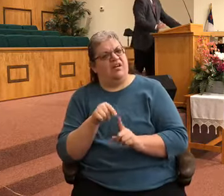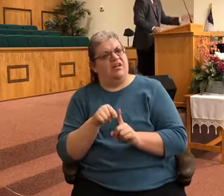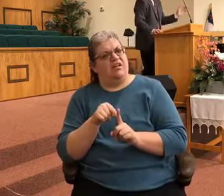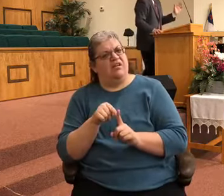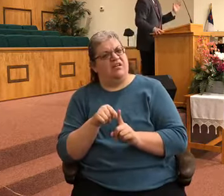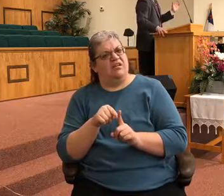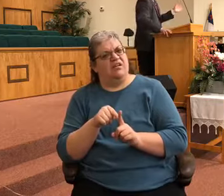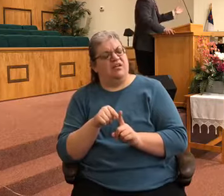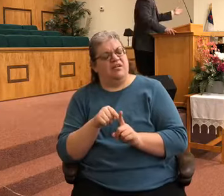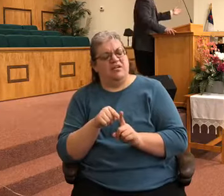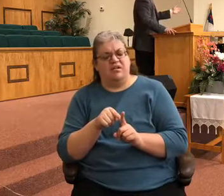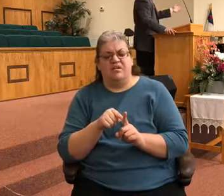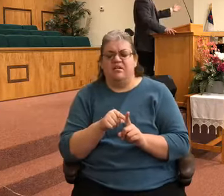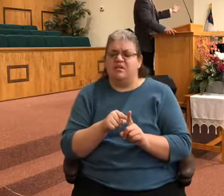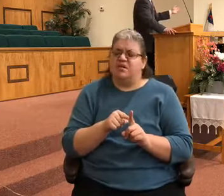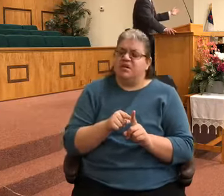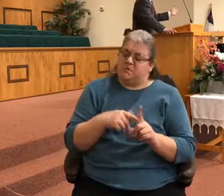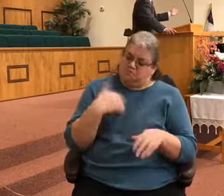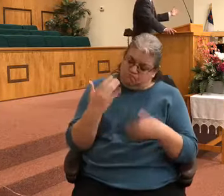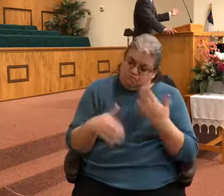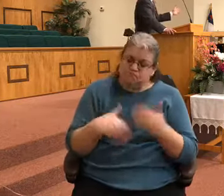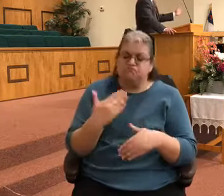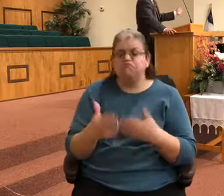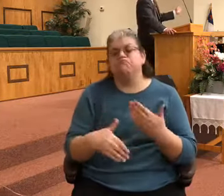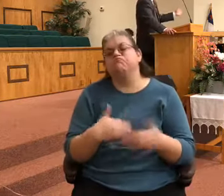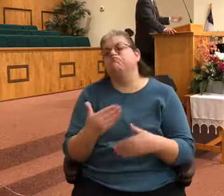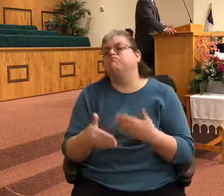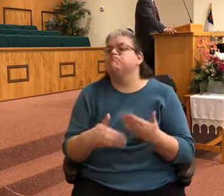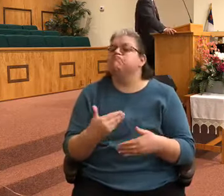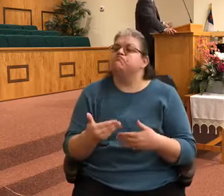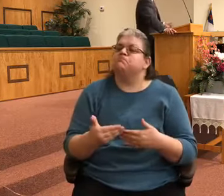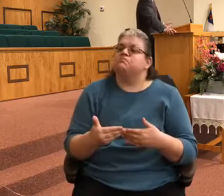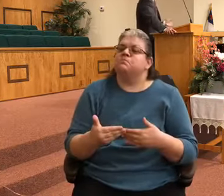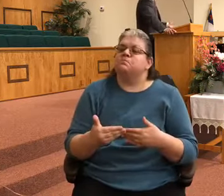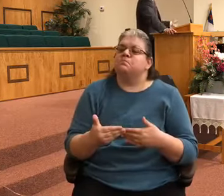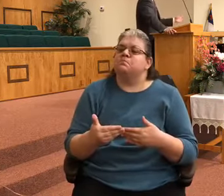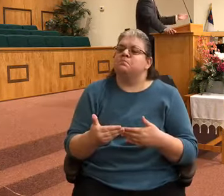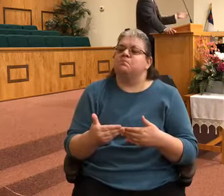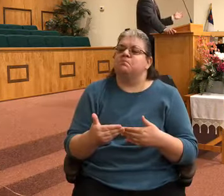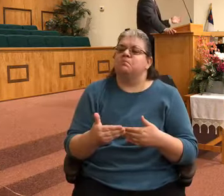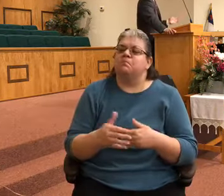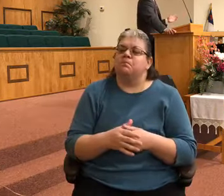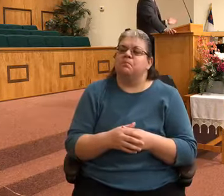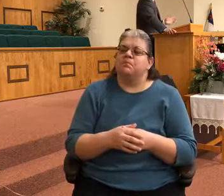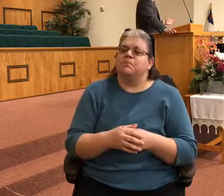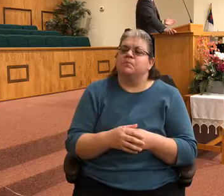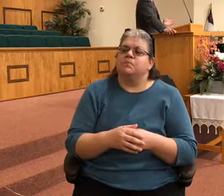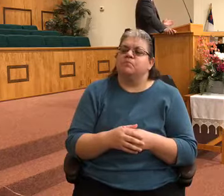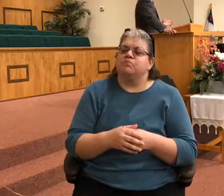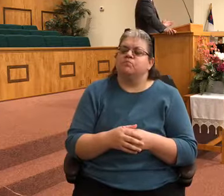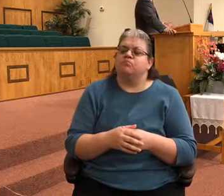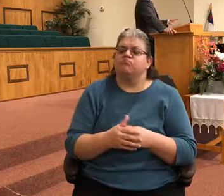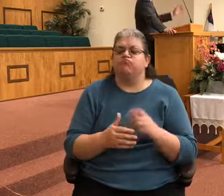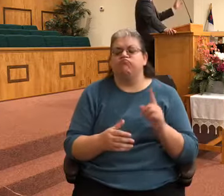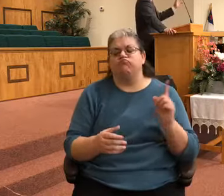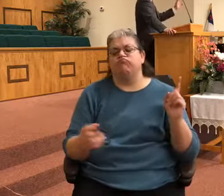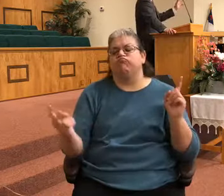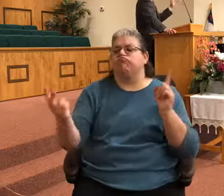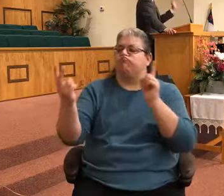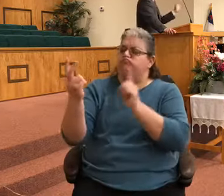The arrow moves on. We see that arrow coming across the path of two blind men crying out for help. Lord,